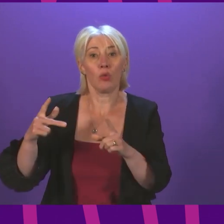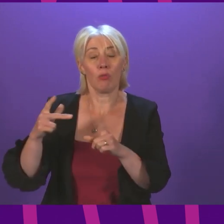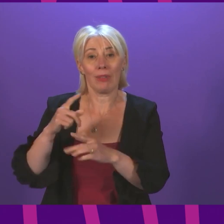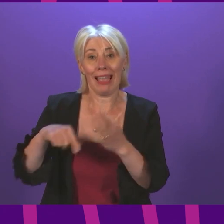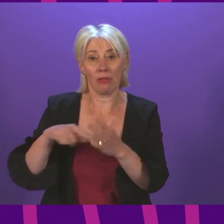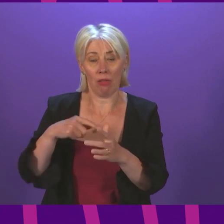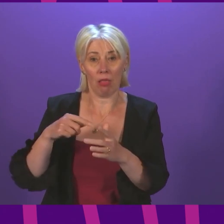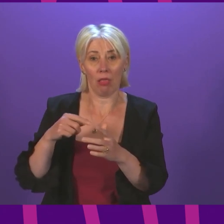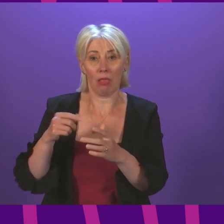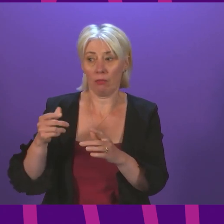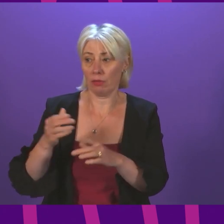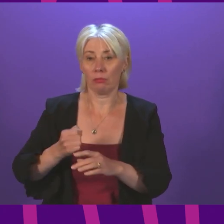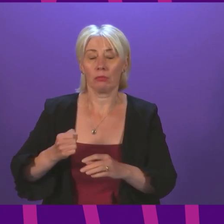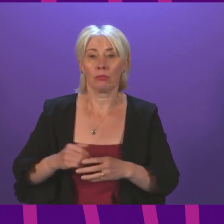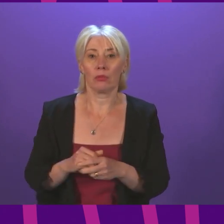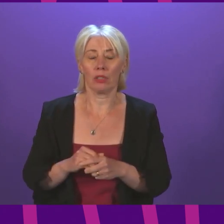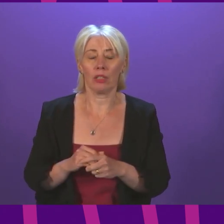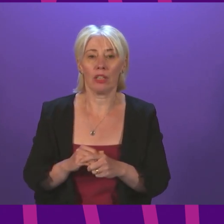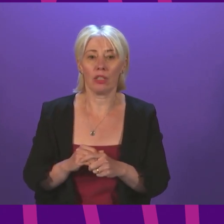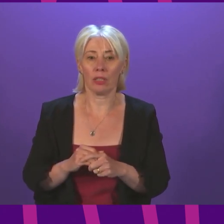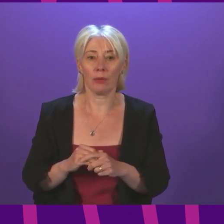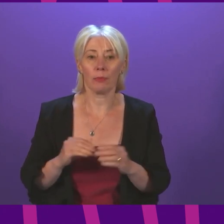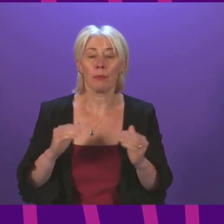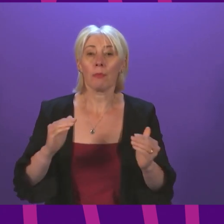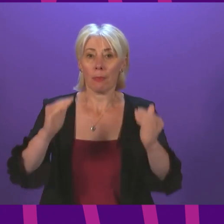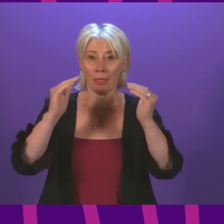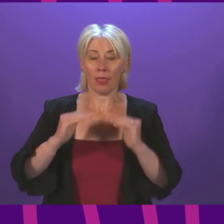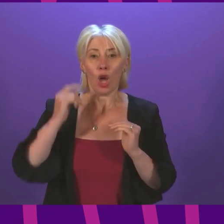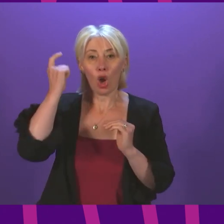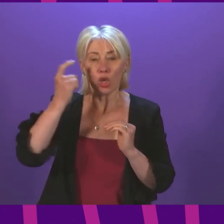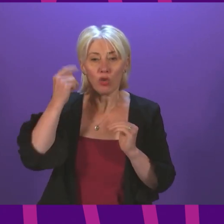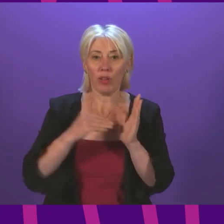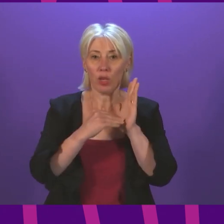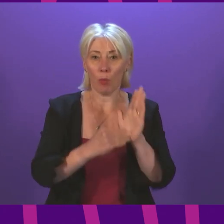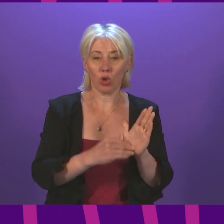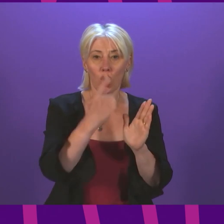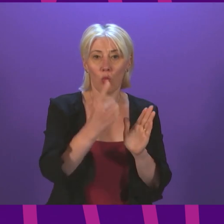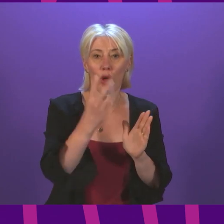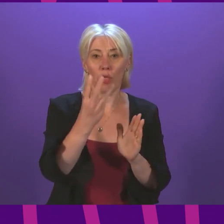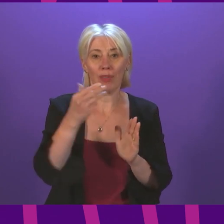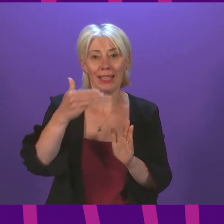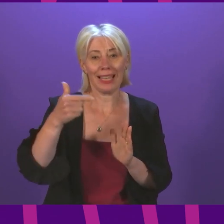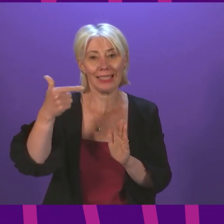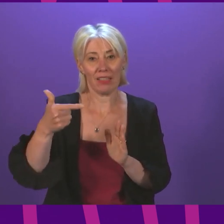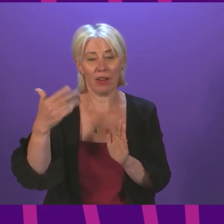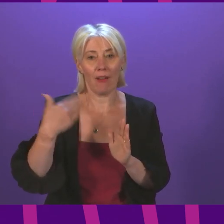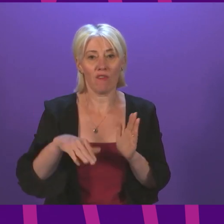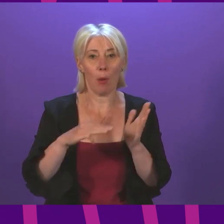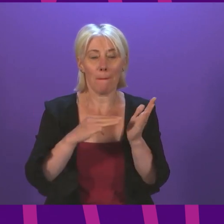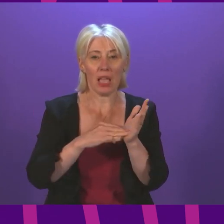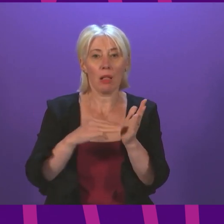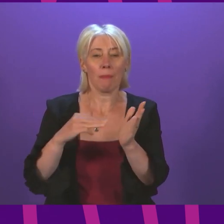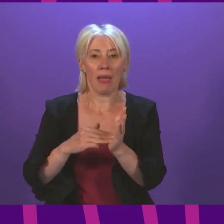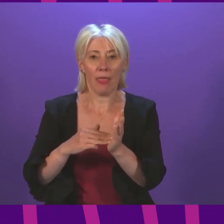to move on to the next item of business, which is consideration of Motion 1397 in the name of Michael